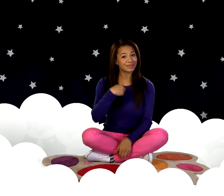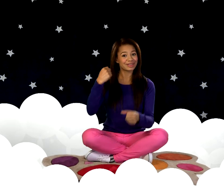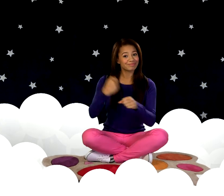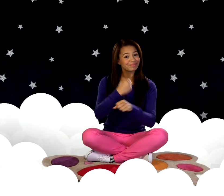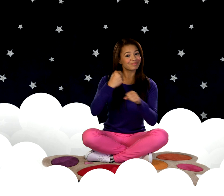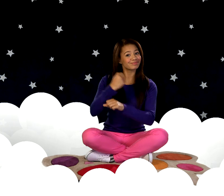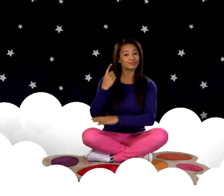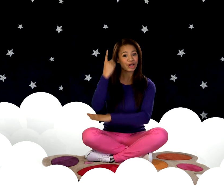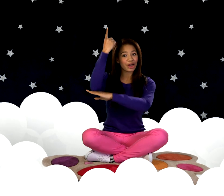I'm building a rocket